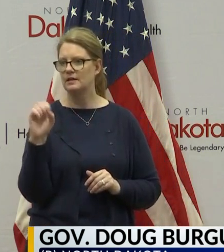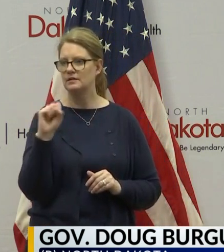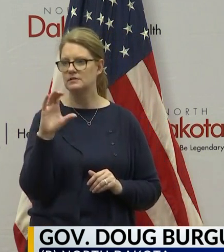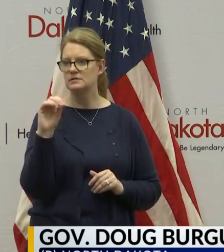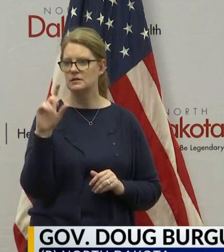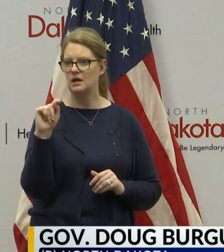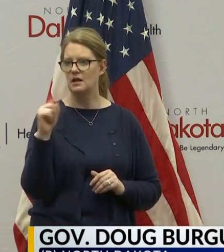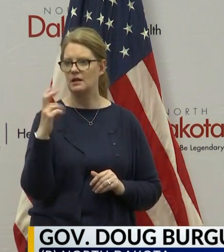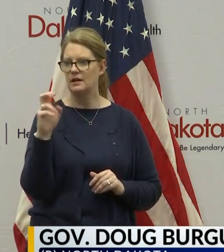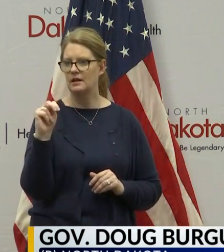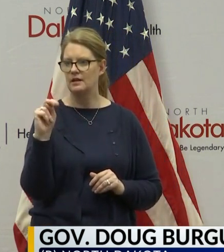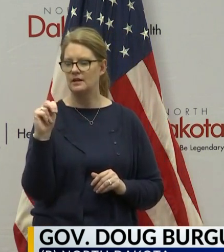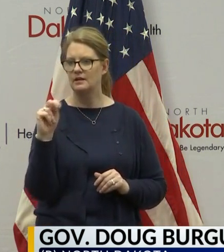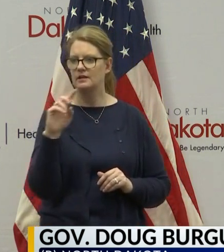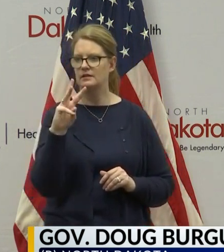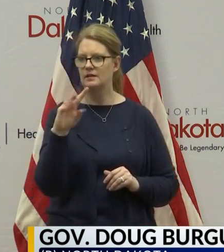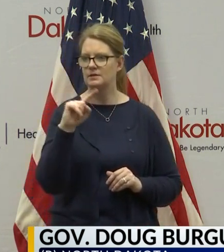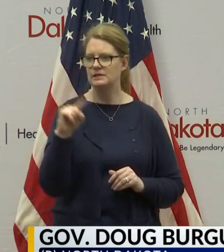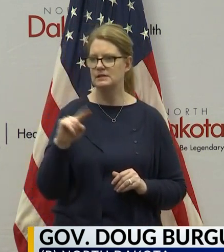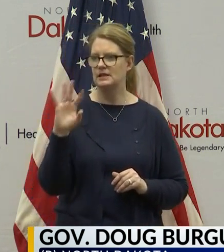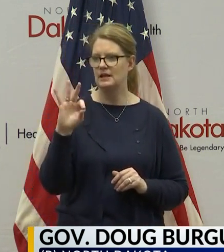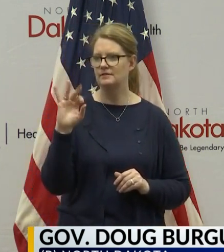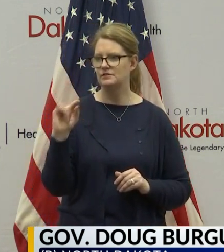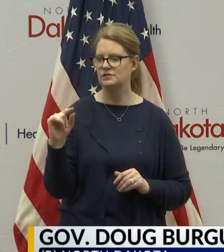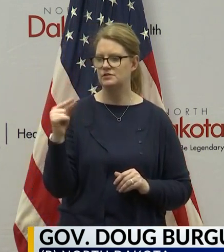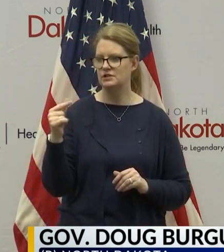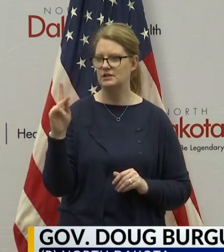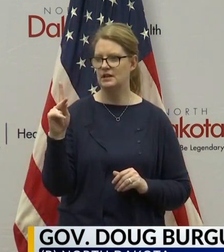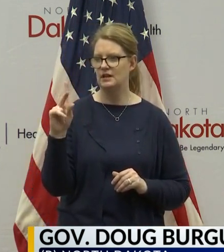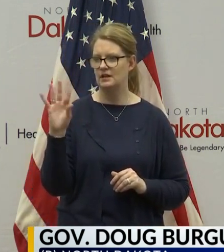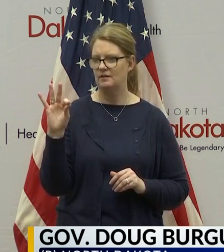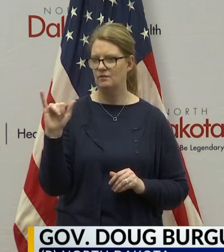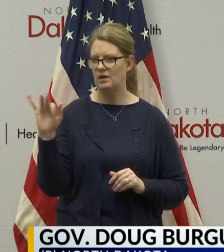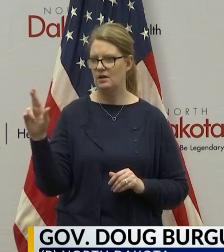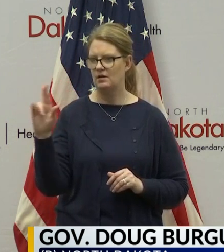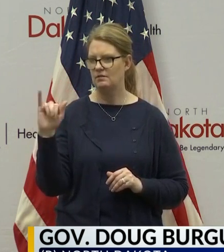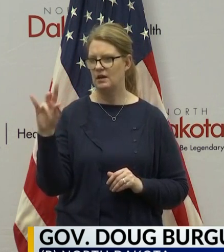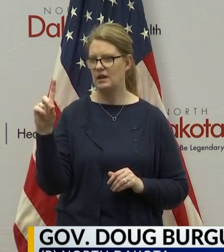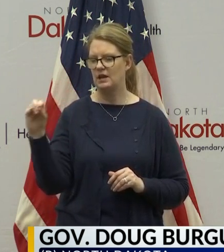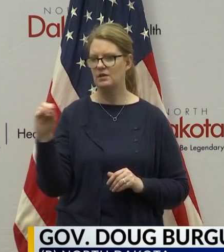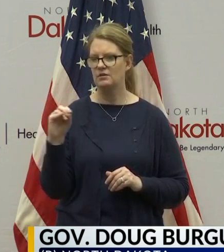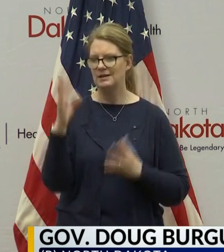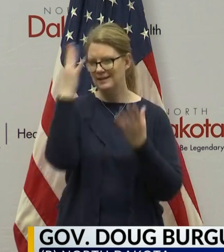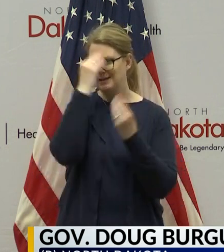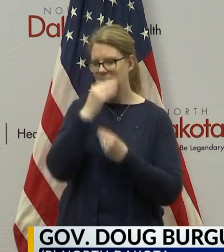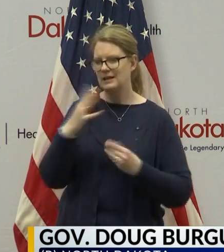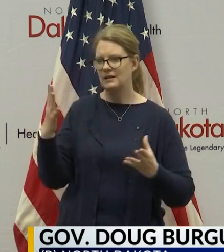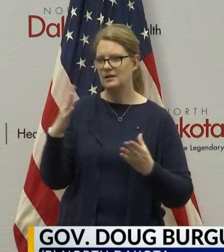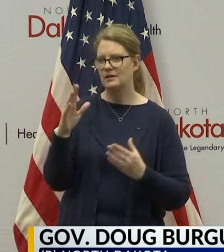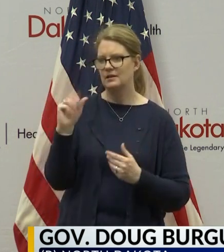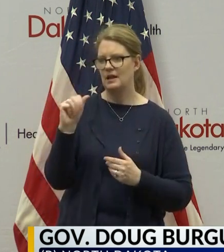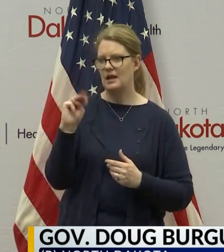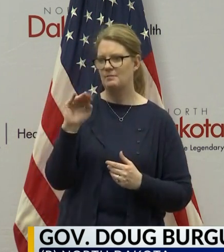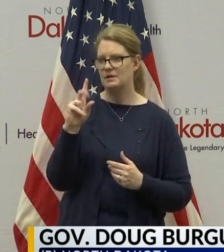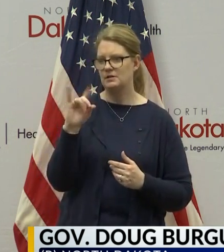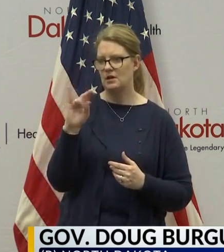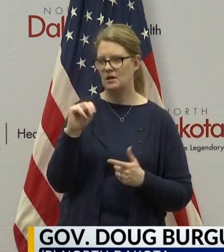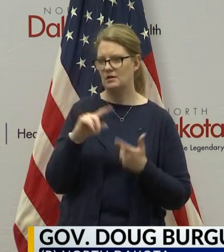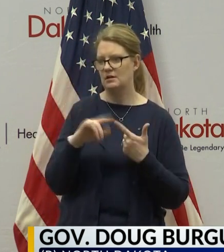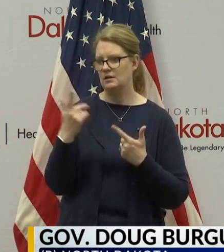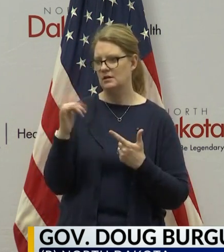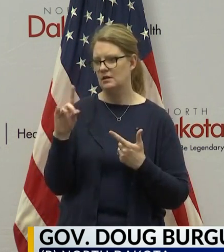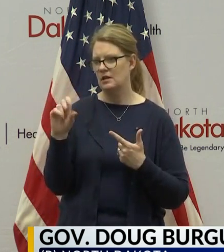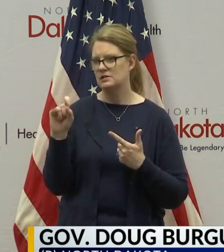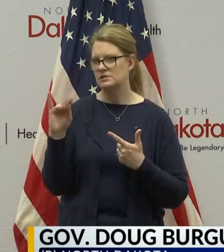Scott Hannon with WZFG KFYR Radio. How will the data from Amazon and Gladstone be